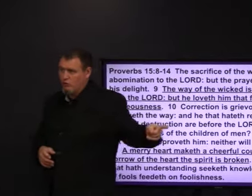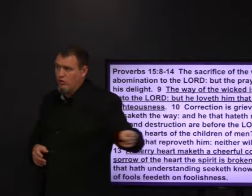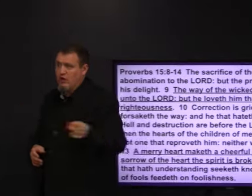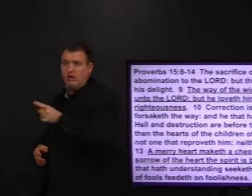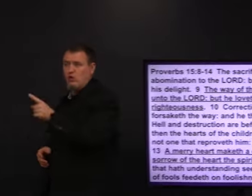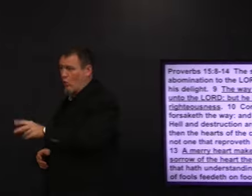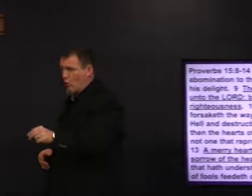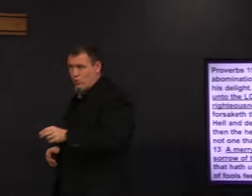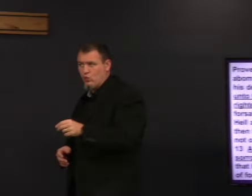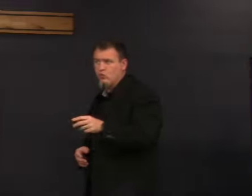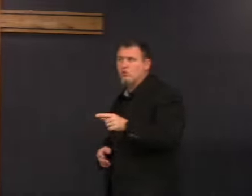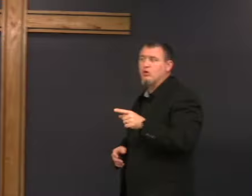No. No.